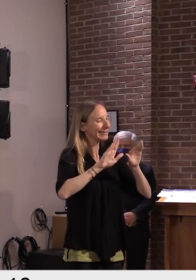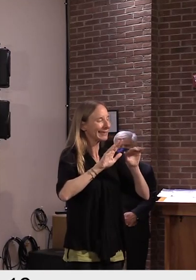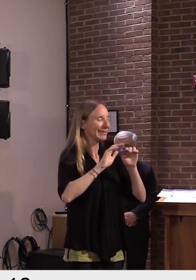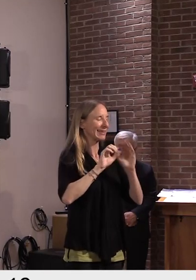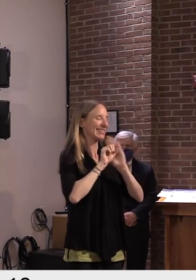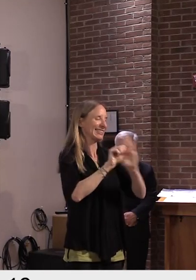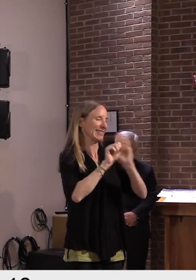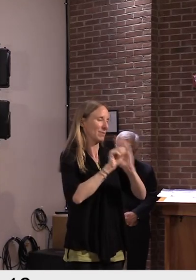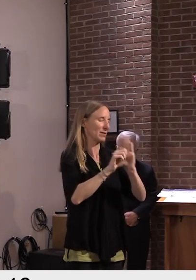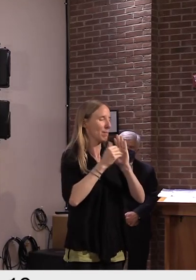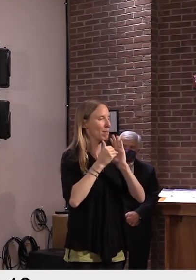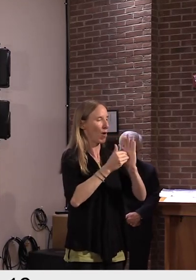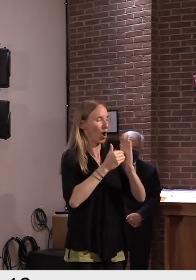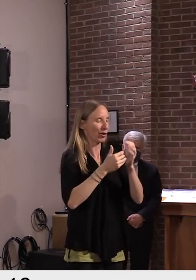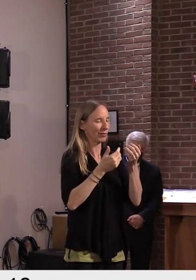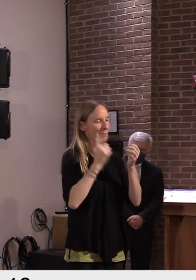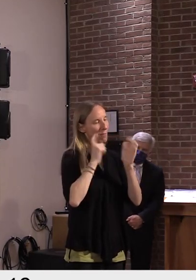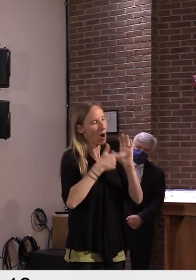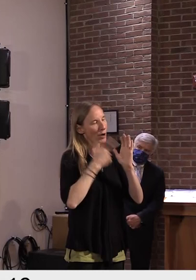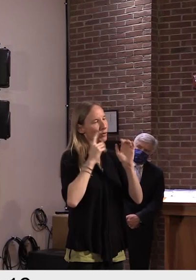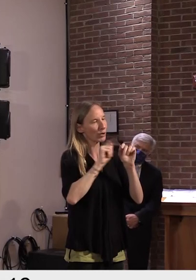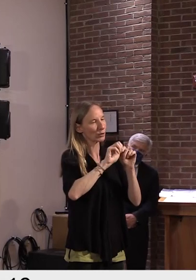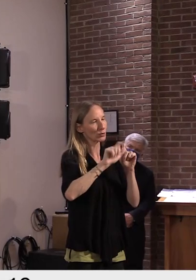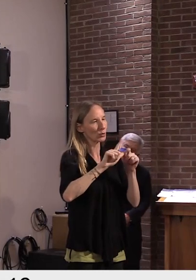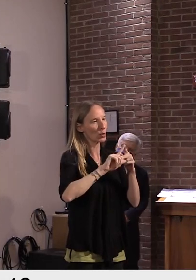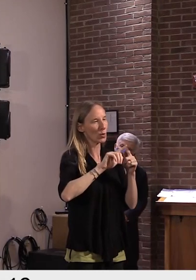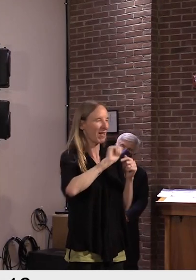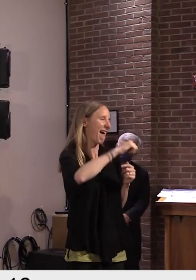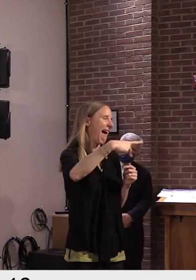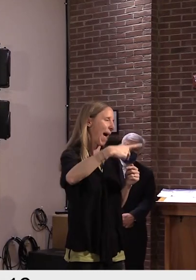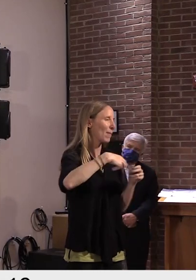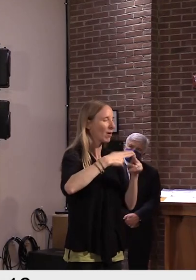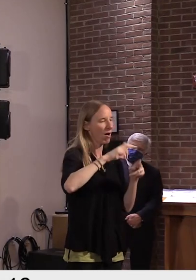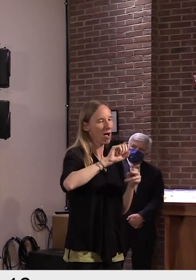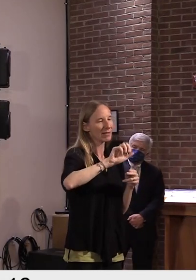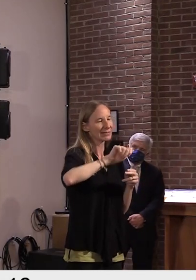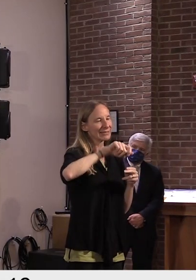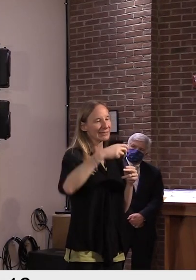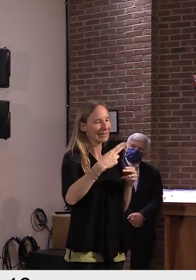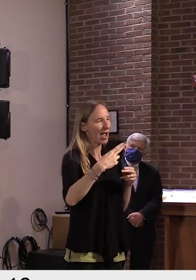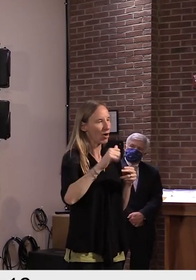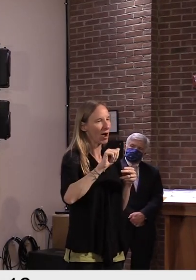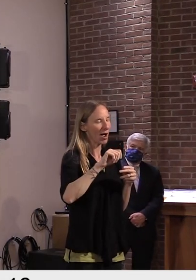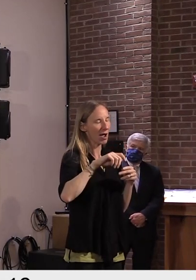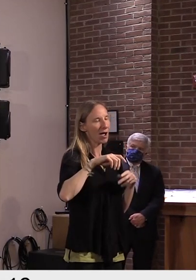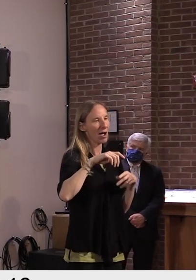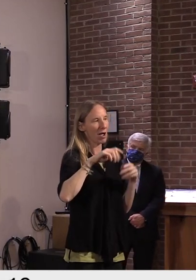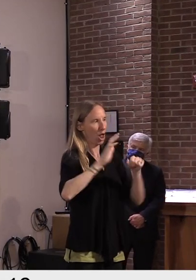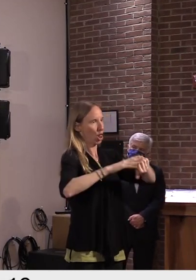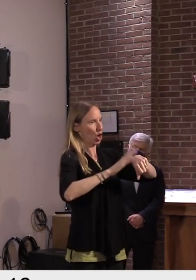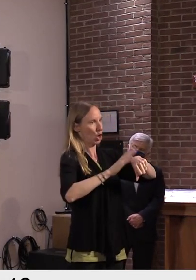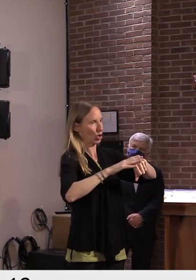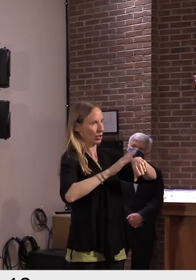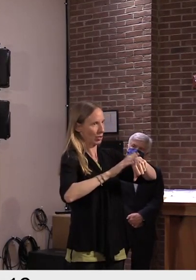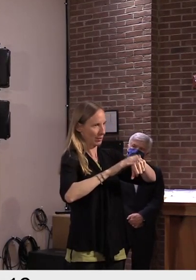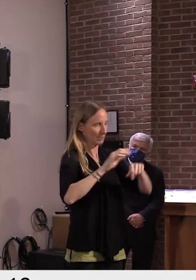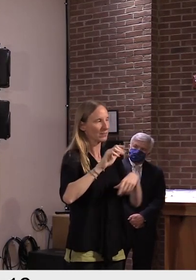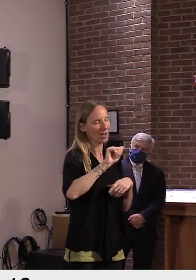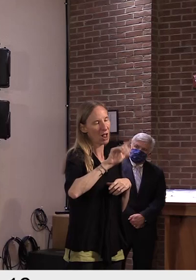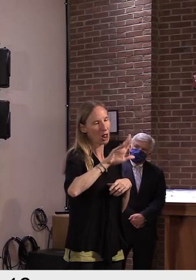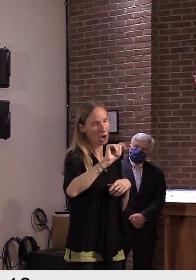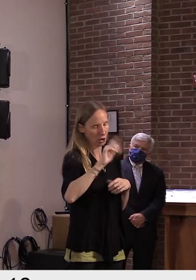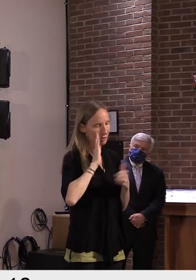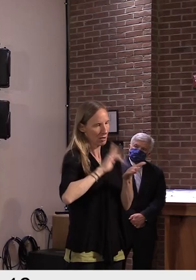call SARA Alert. Since April 1st, 2,031 contacts have been named,